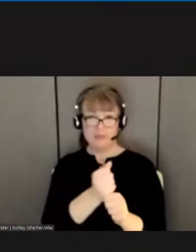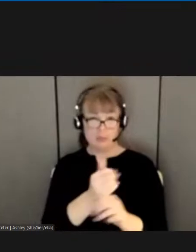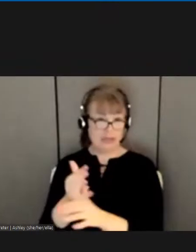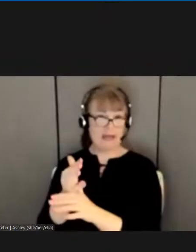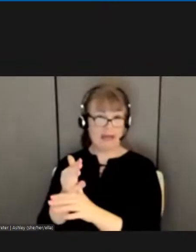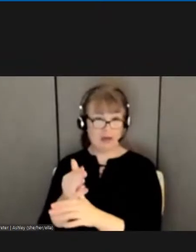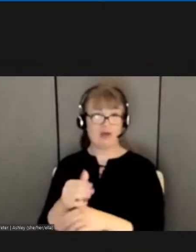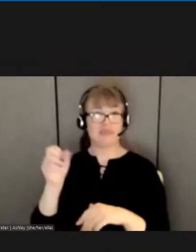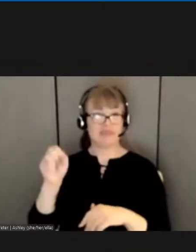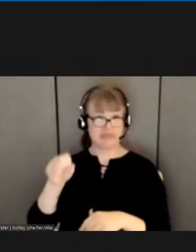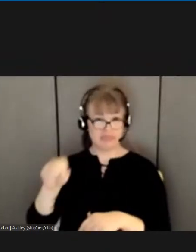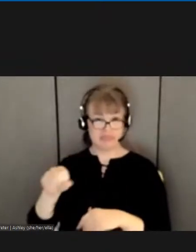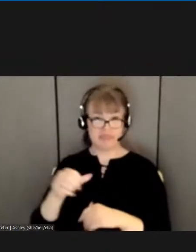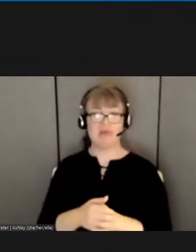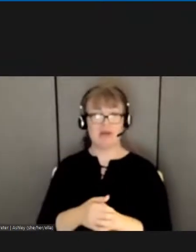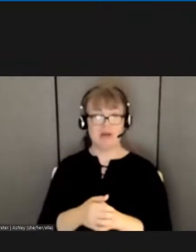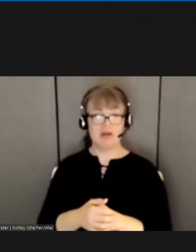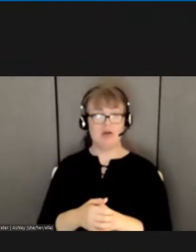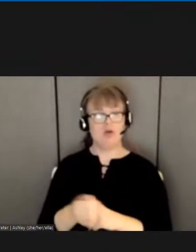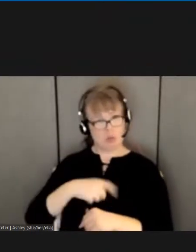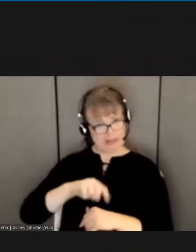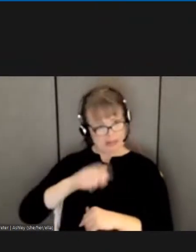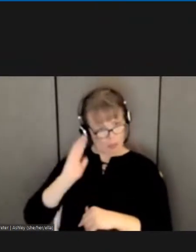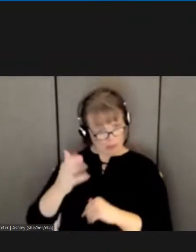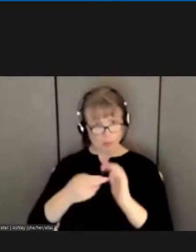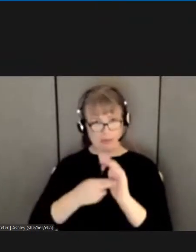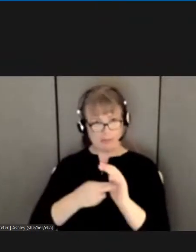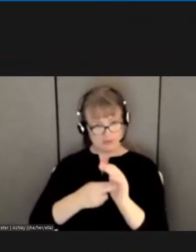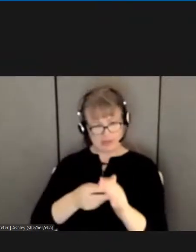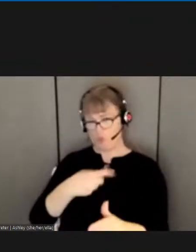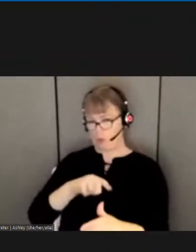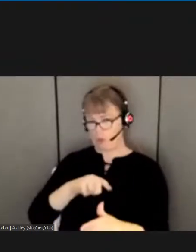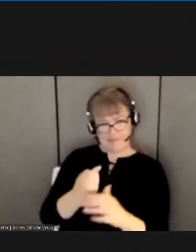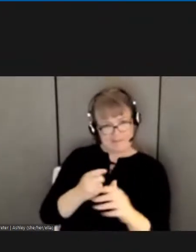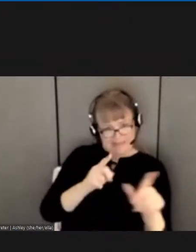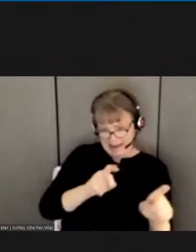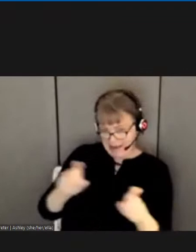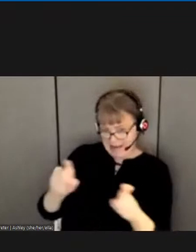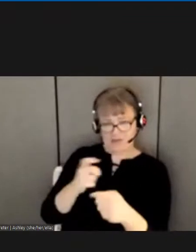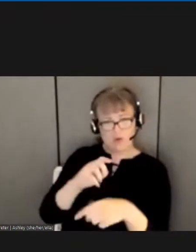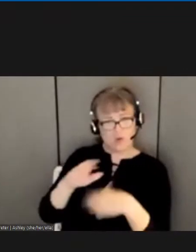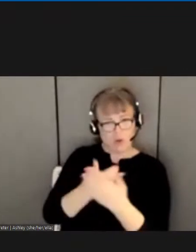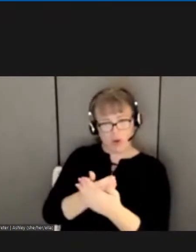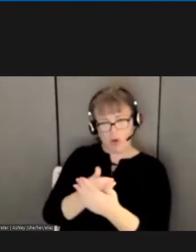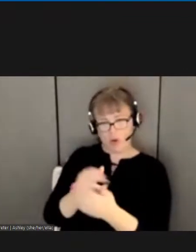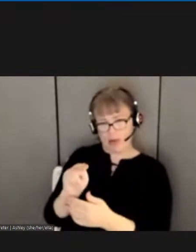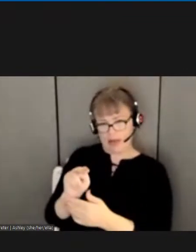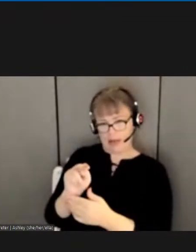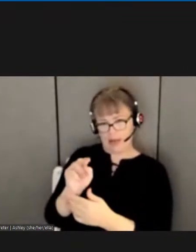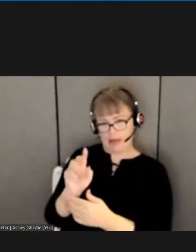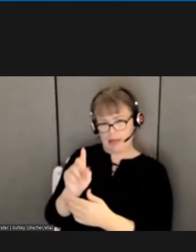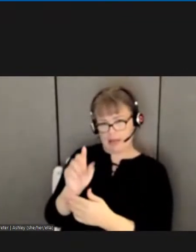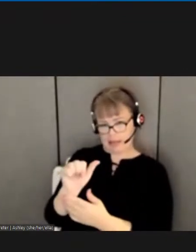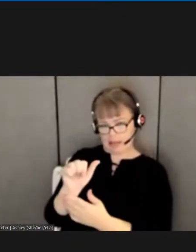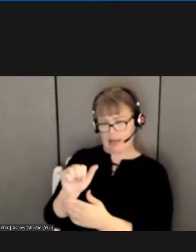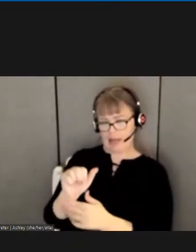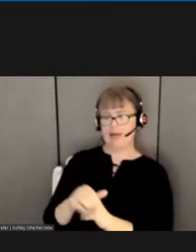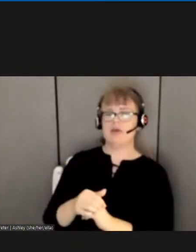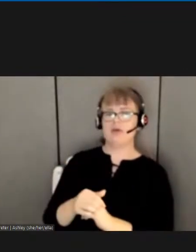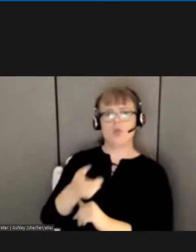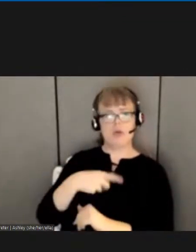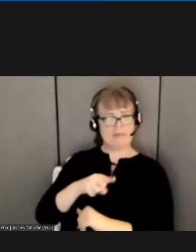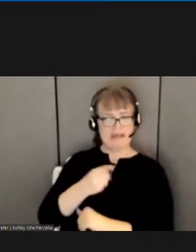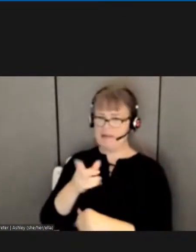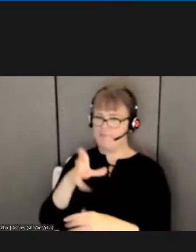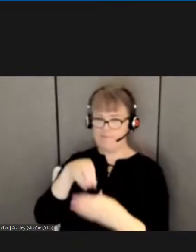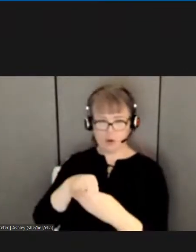We have tasked all the NDAs, all of them, not one, all of them, been involved. We have looked